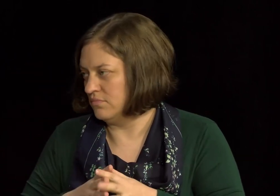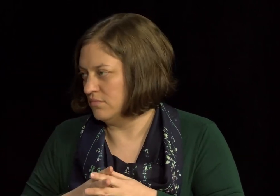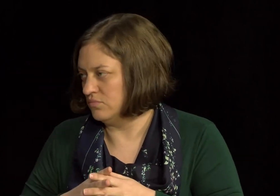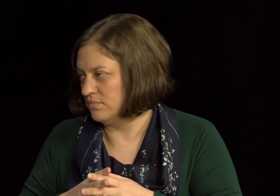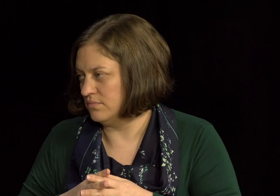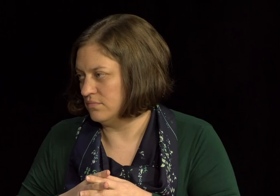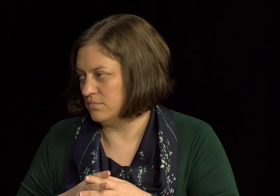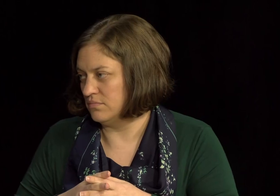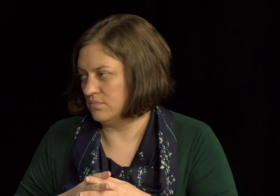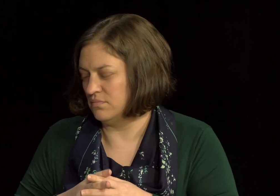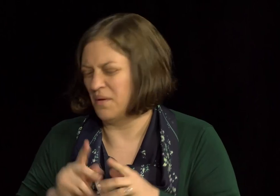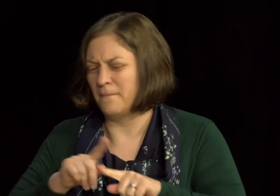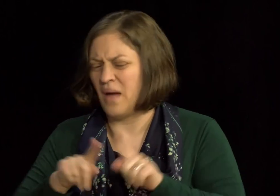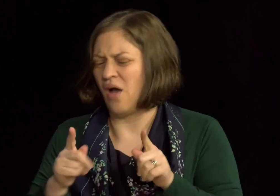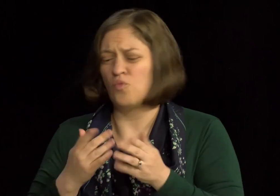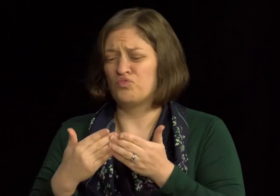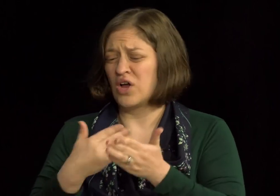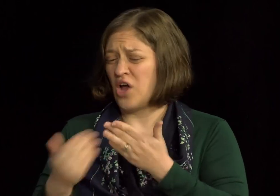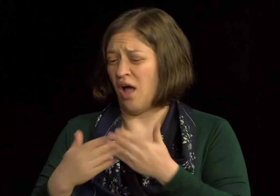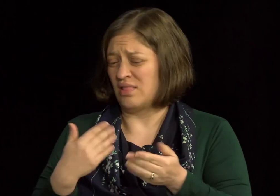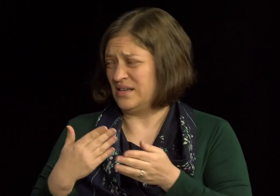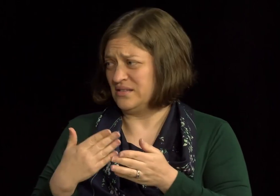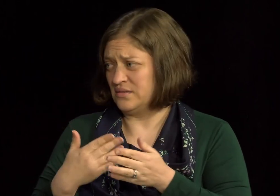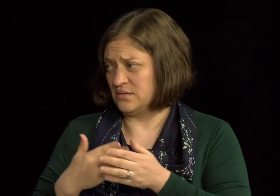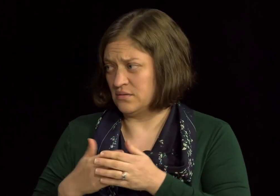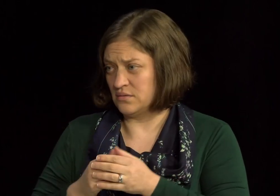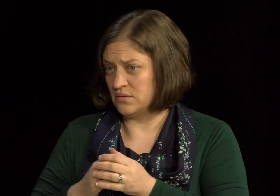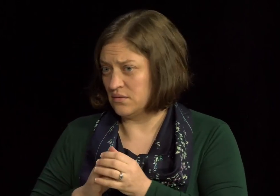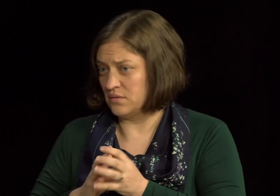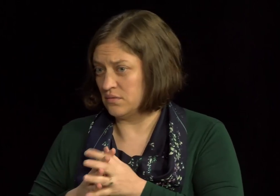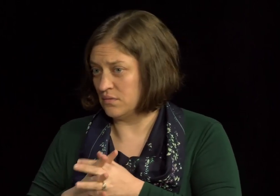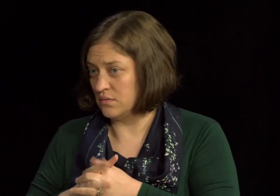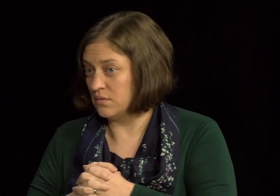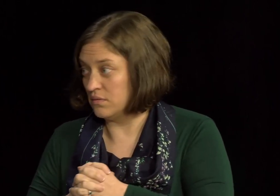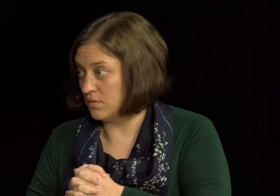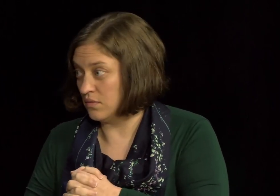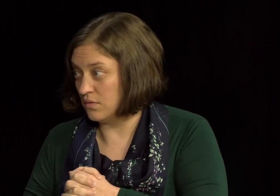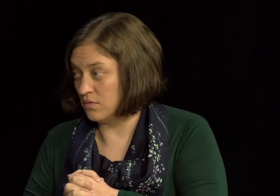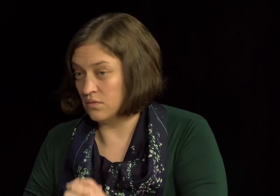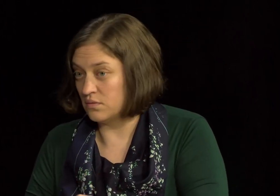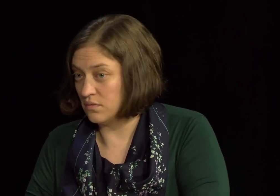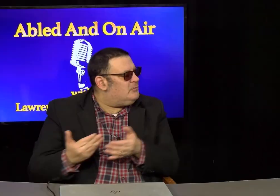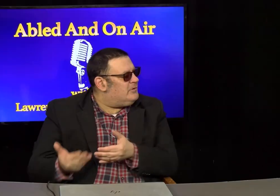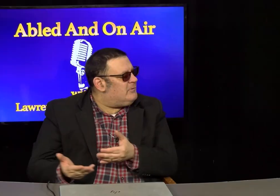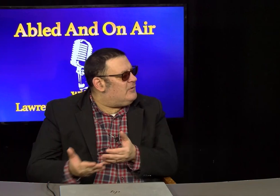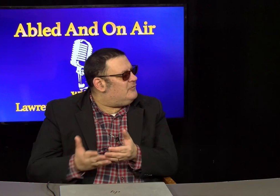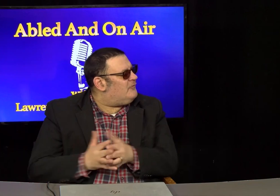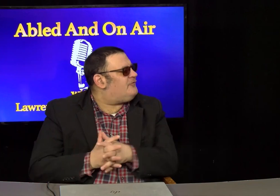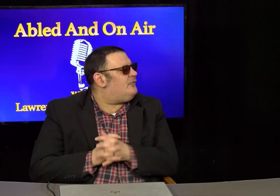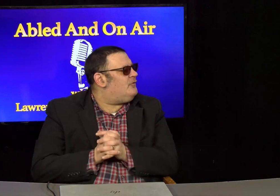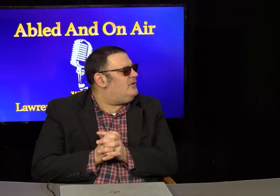So, it's more the technology, I think. So, let's talk a little bit about your story.